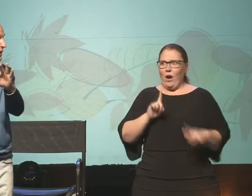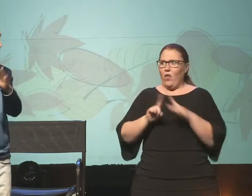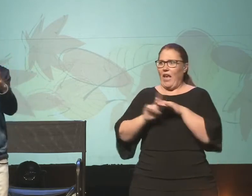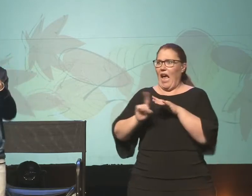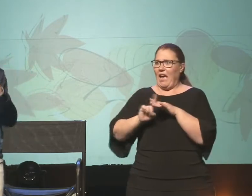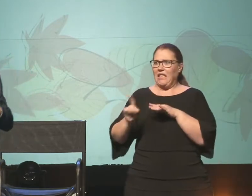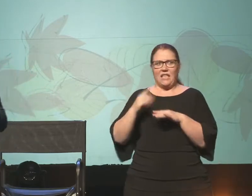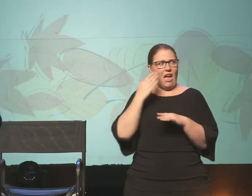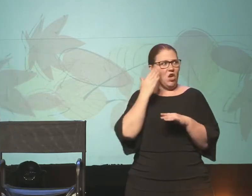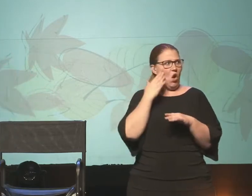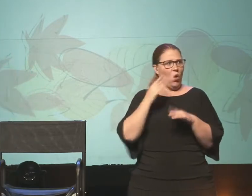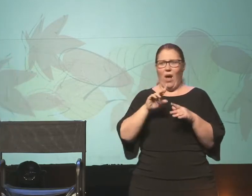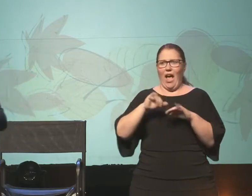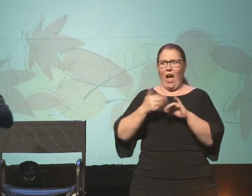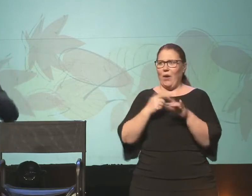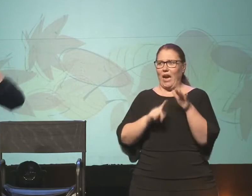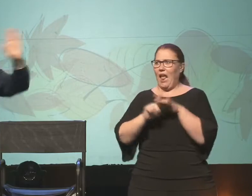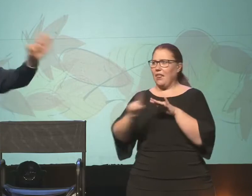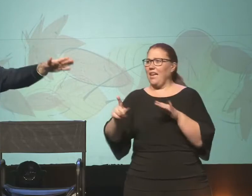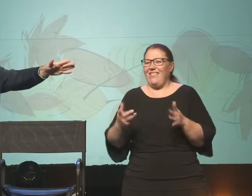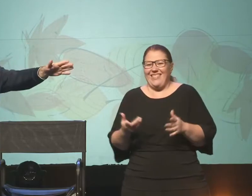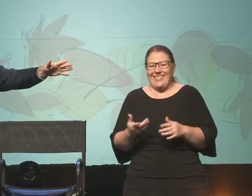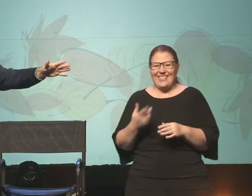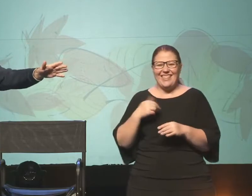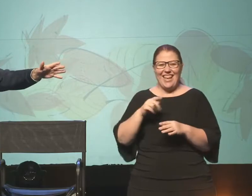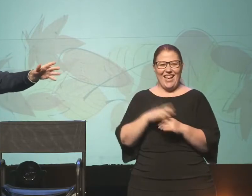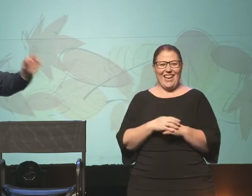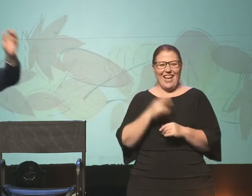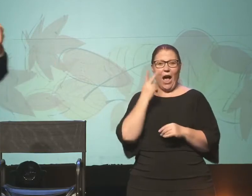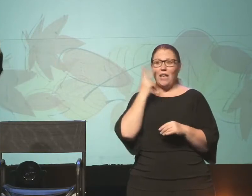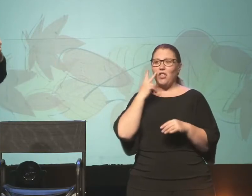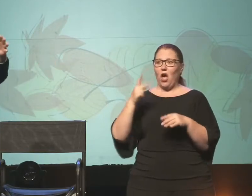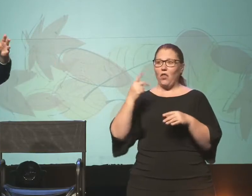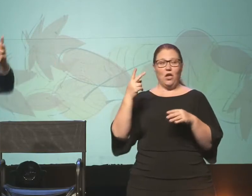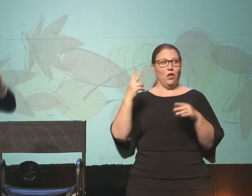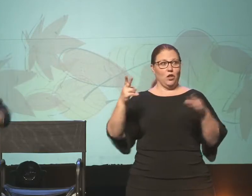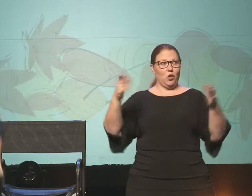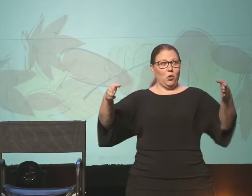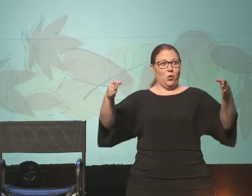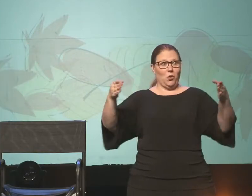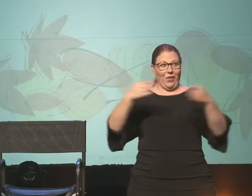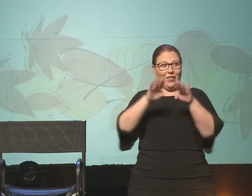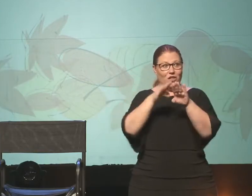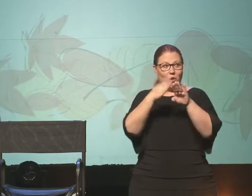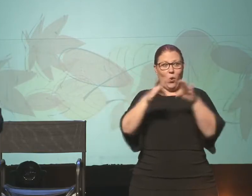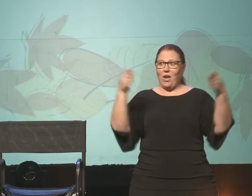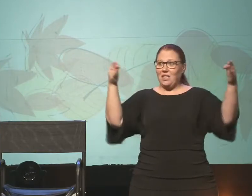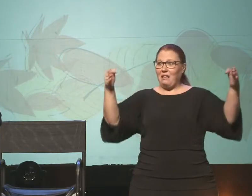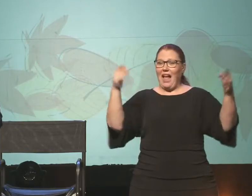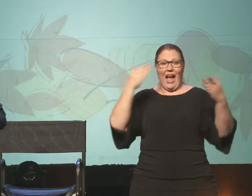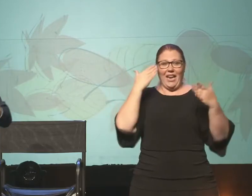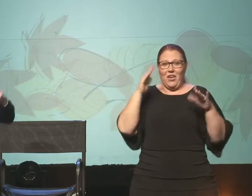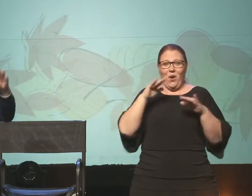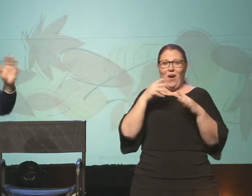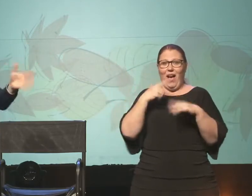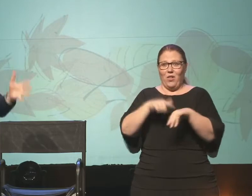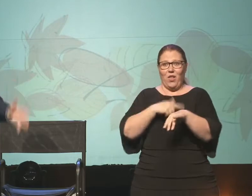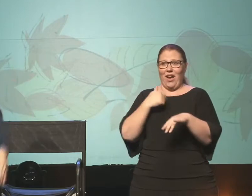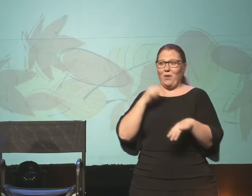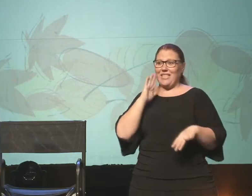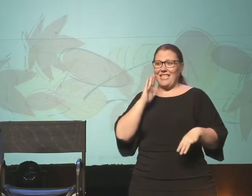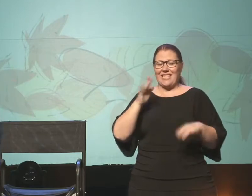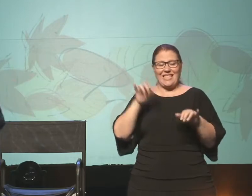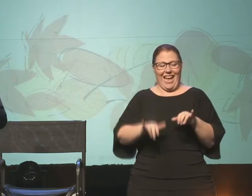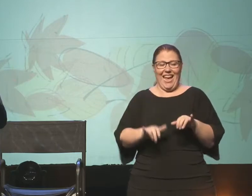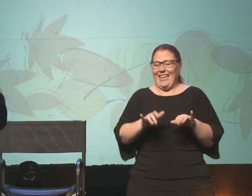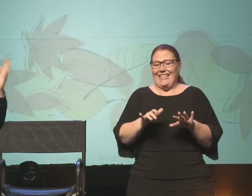There were three. I know when I walked in this room, I caught sight of the two main exits outside of the atrium because when I came in here, I didn't know how long I was going to stay. I want you to